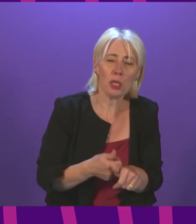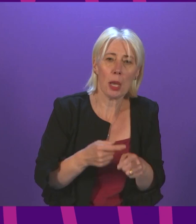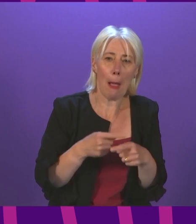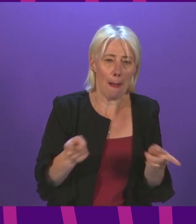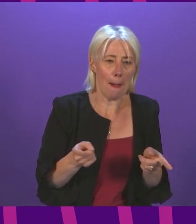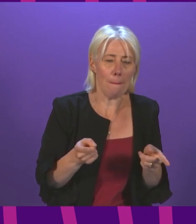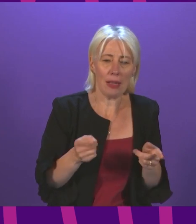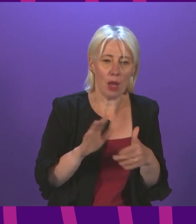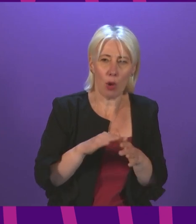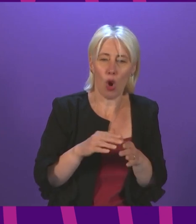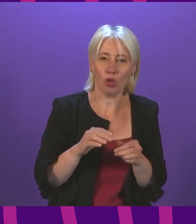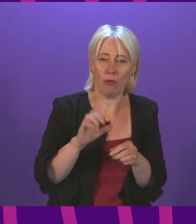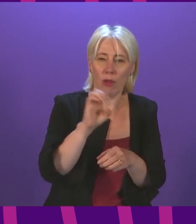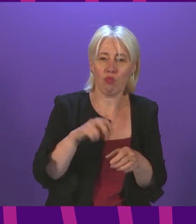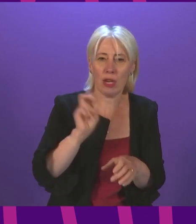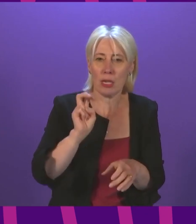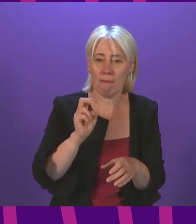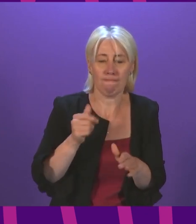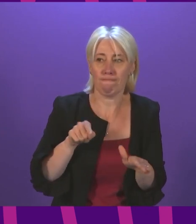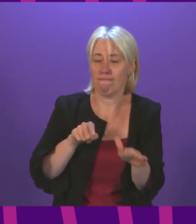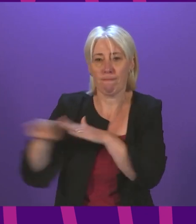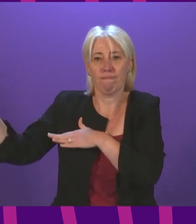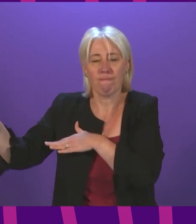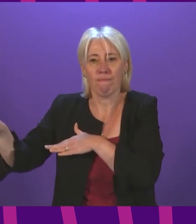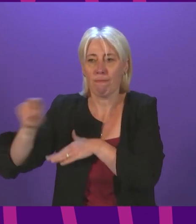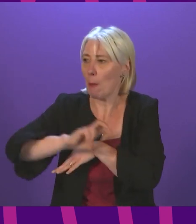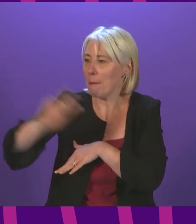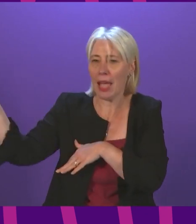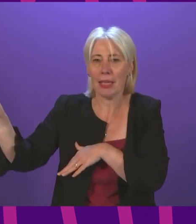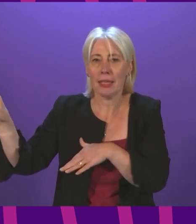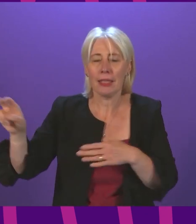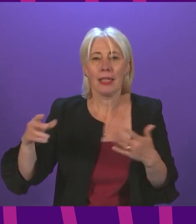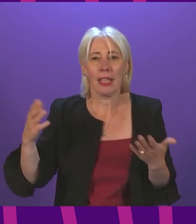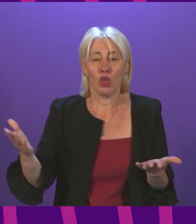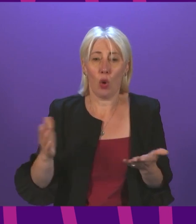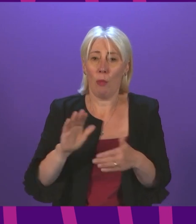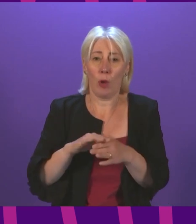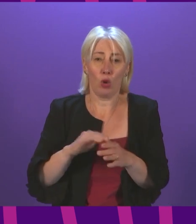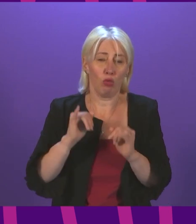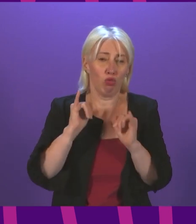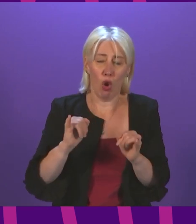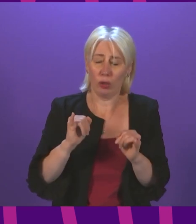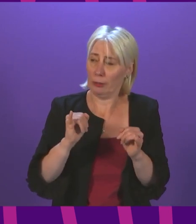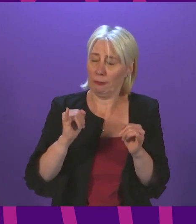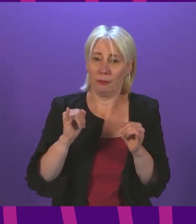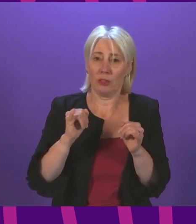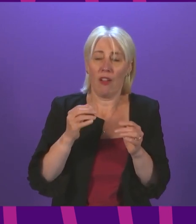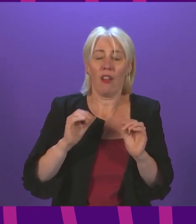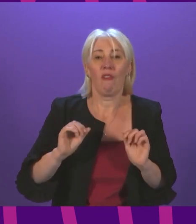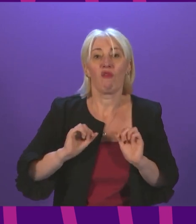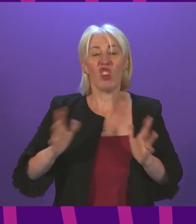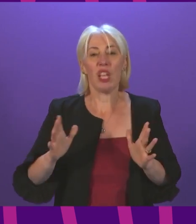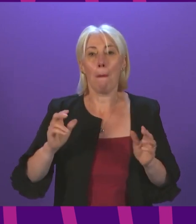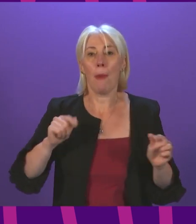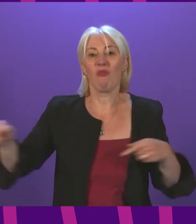our public services and to our economy as a result of the wrong-headed ending of freedom of movement which we are all now